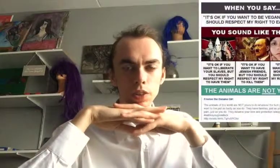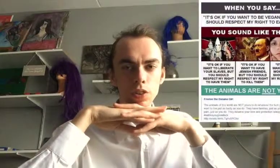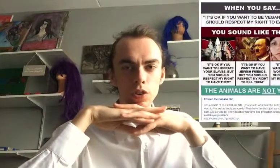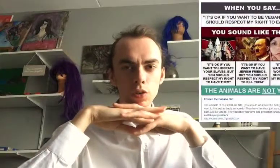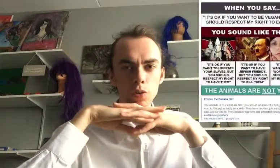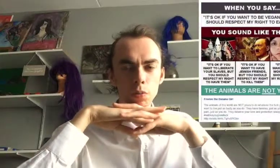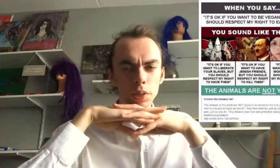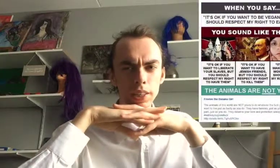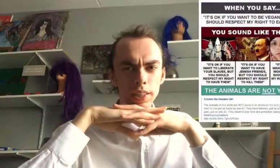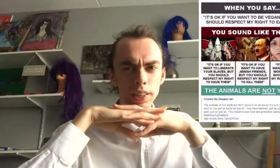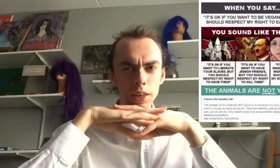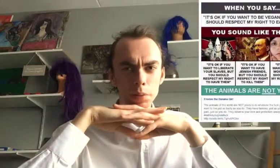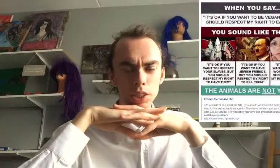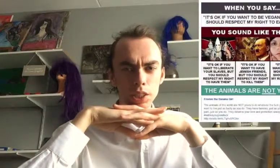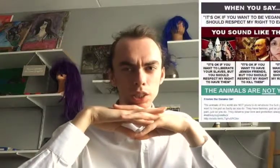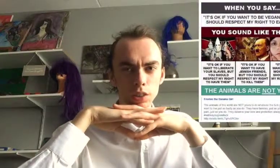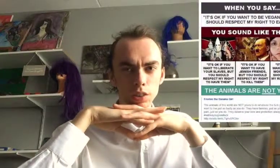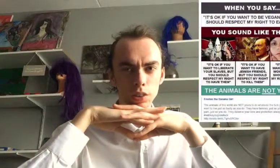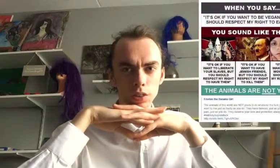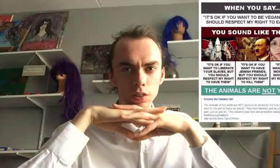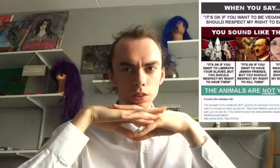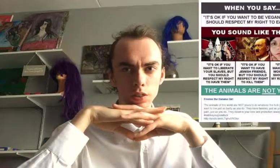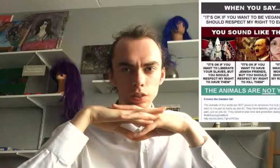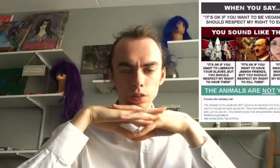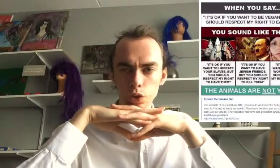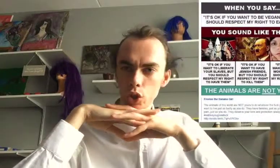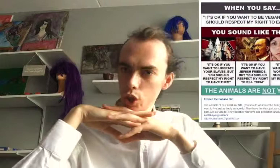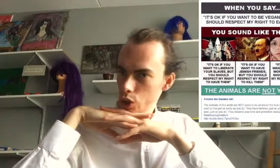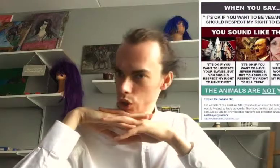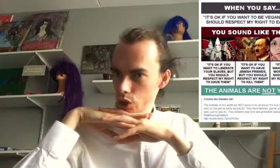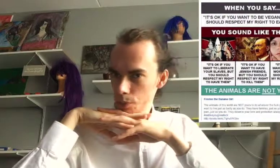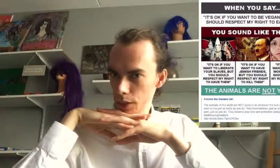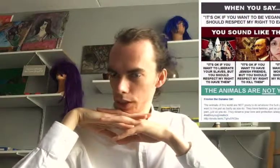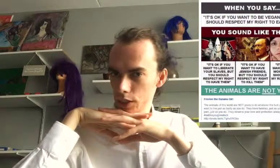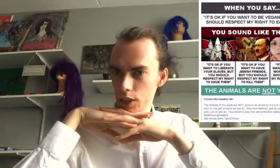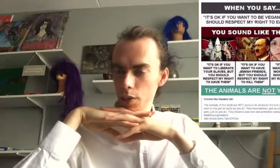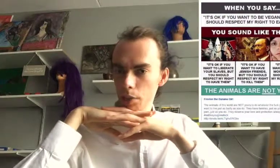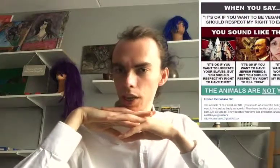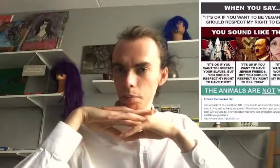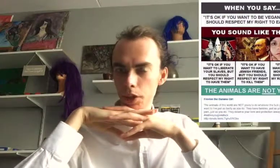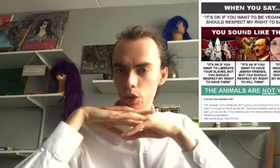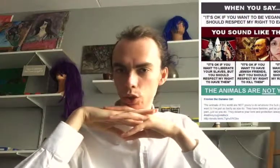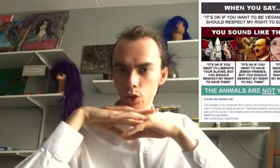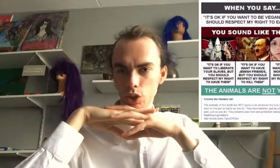If you, be in their position, will you also make the same lame excuses?